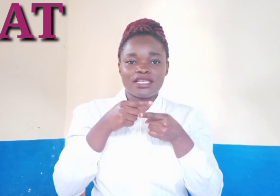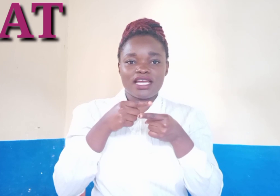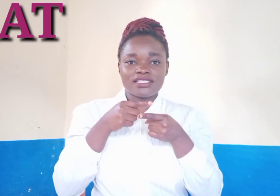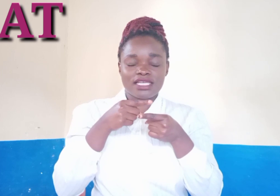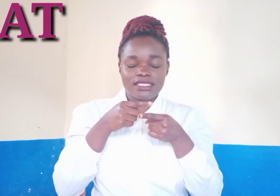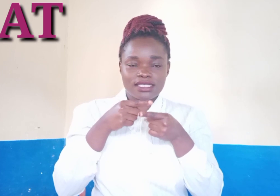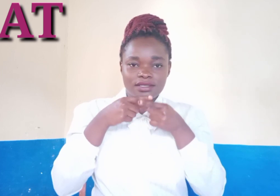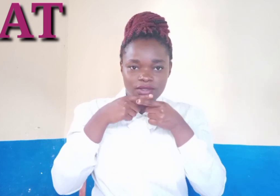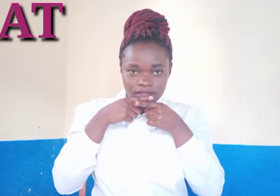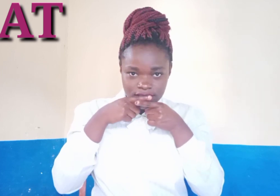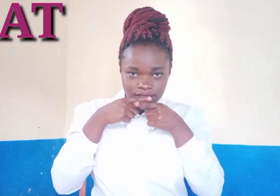the rat eats